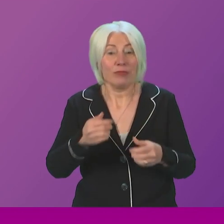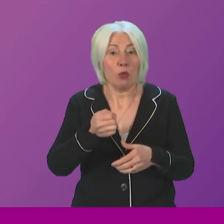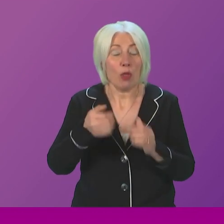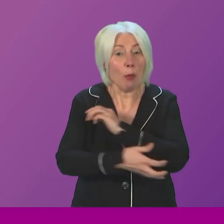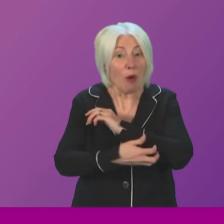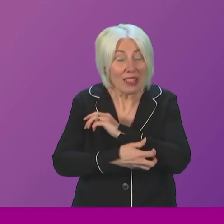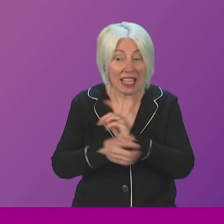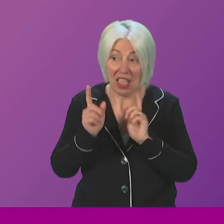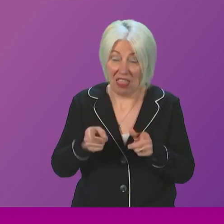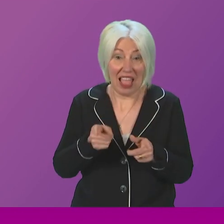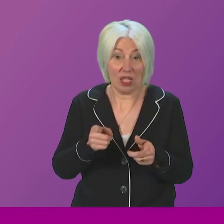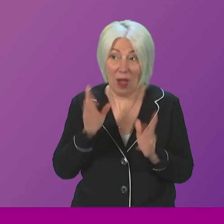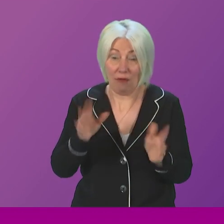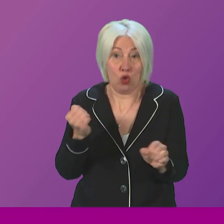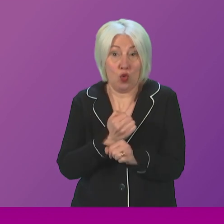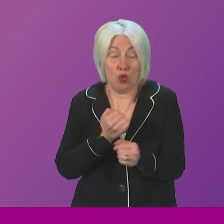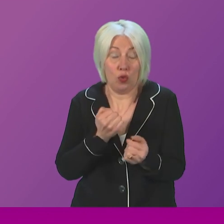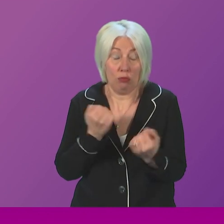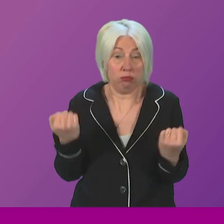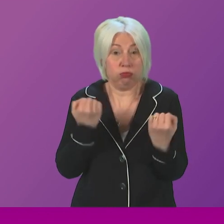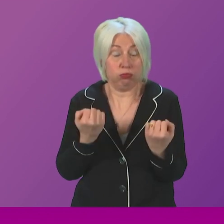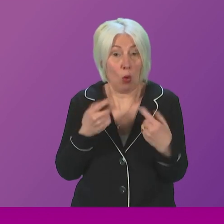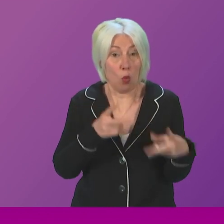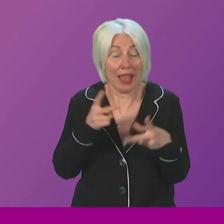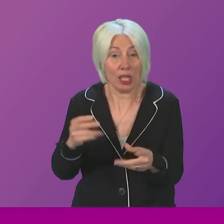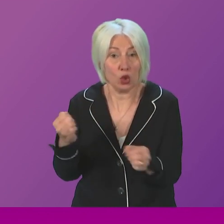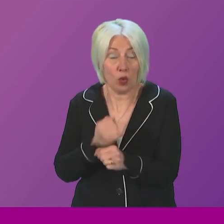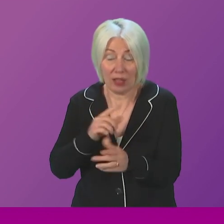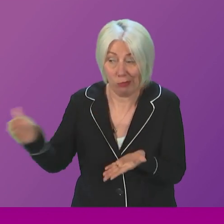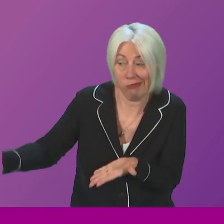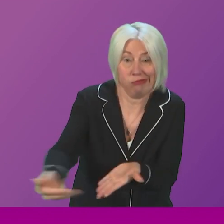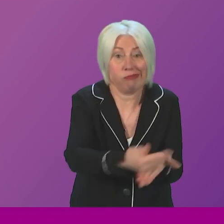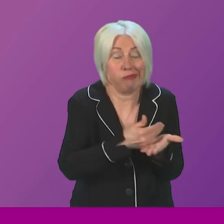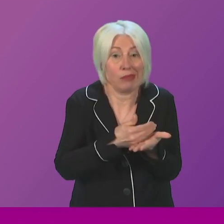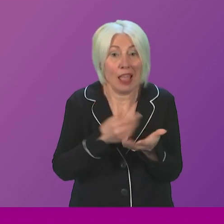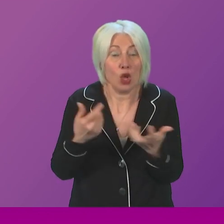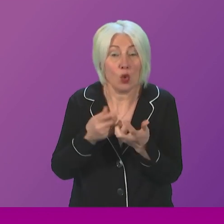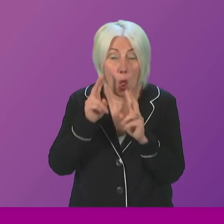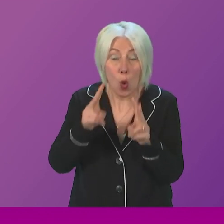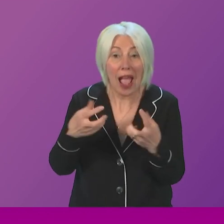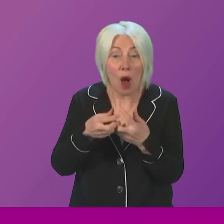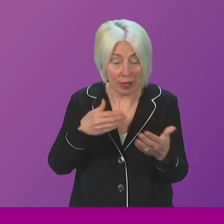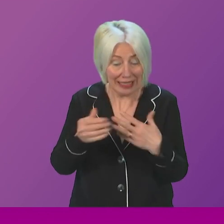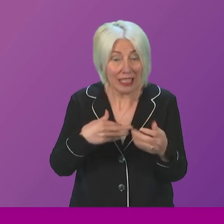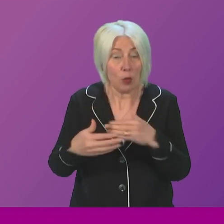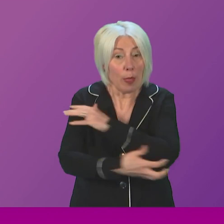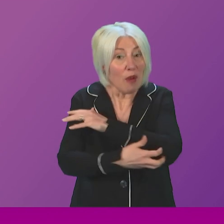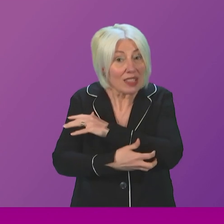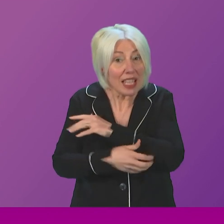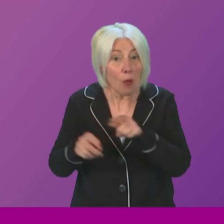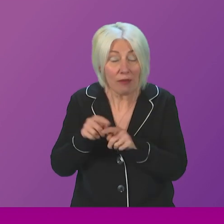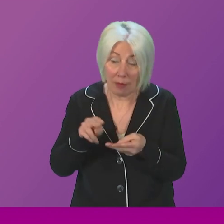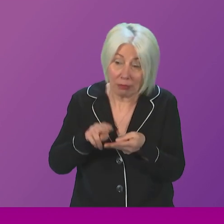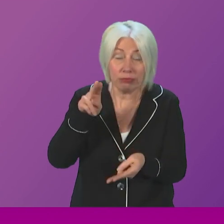taxation that allows us to, of course, increase revenue to spend on poverty measures or tackling poverty is